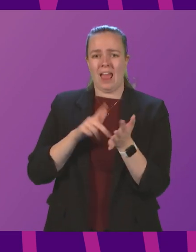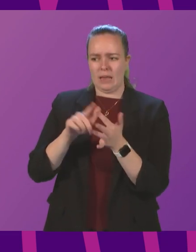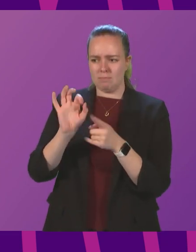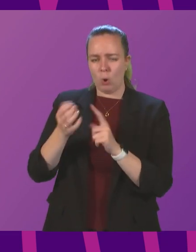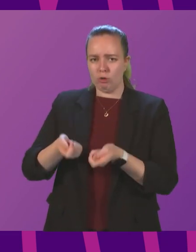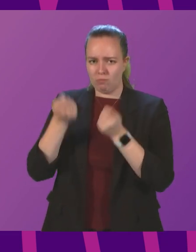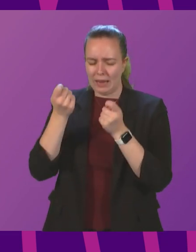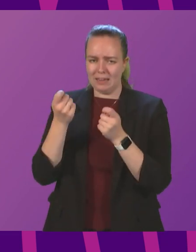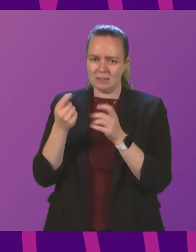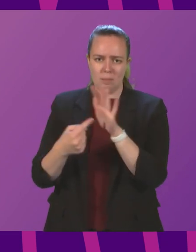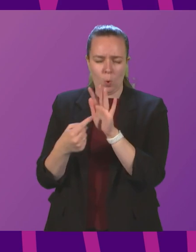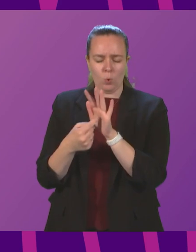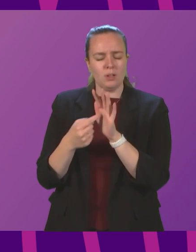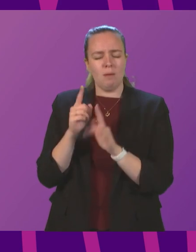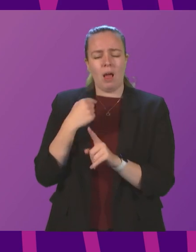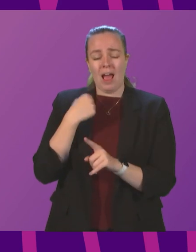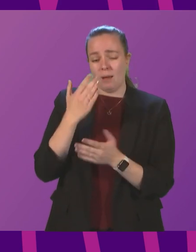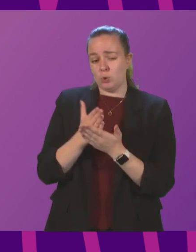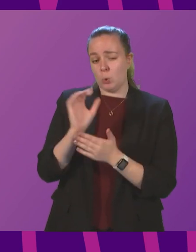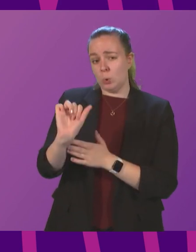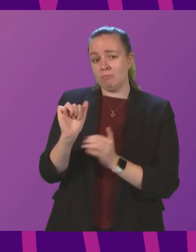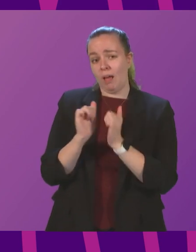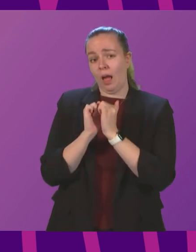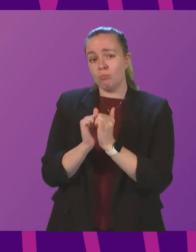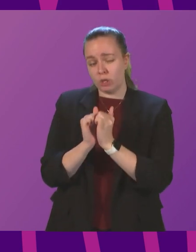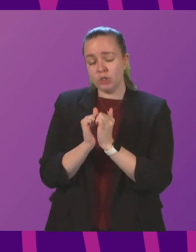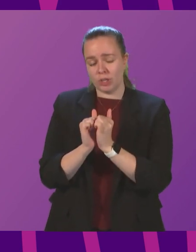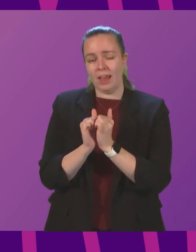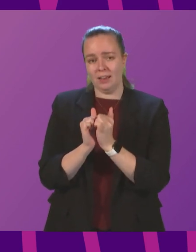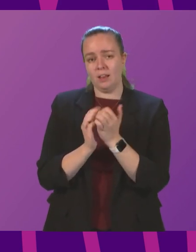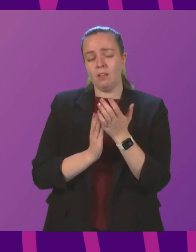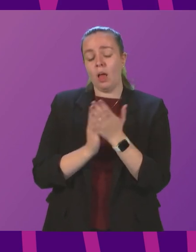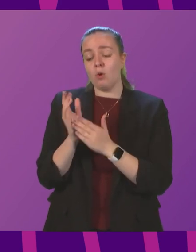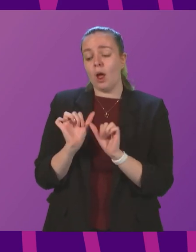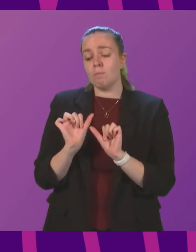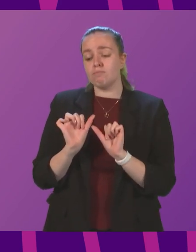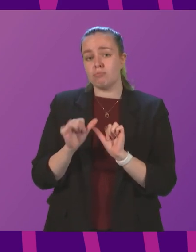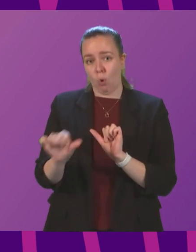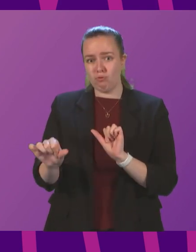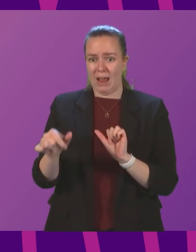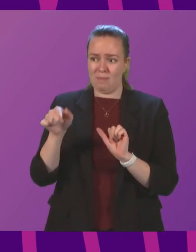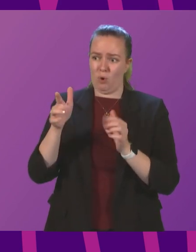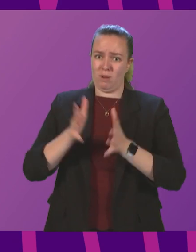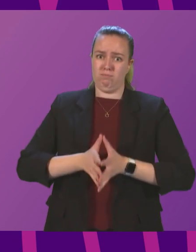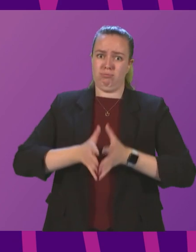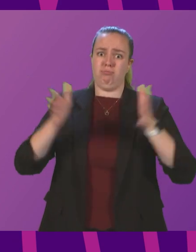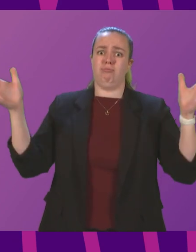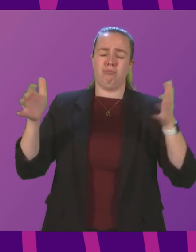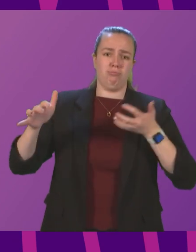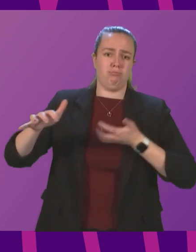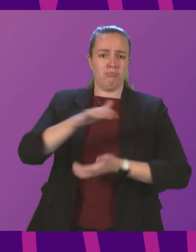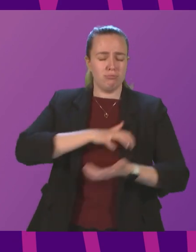I think he would also, I am sure, appreciate that in a programme of the scale and complexity,